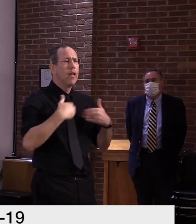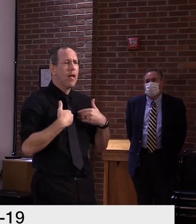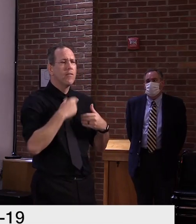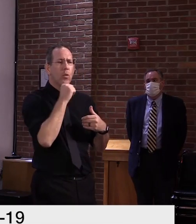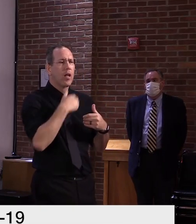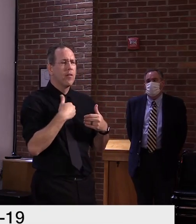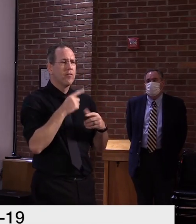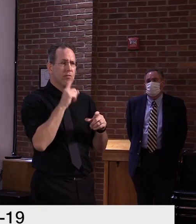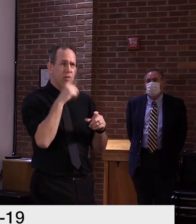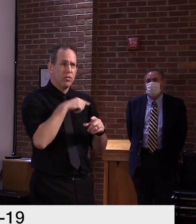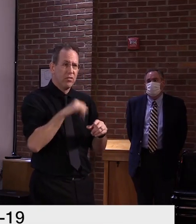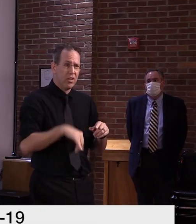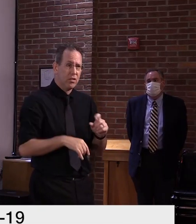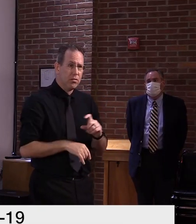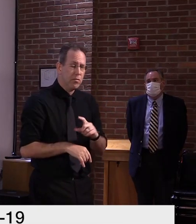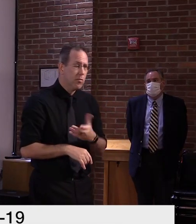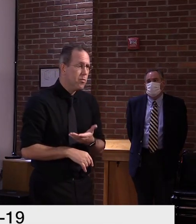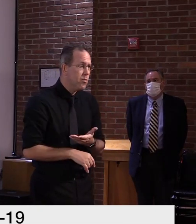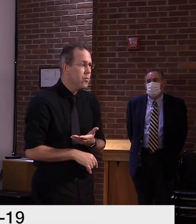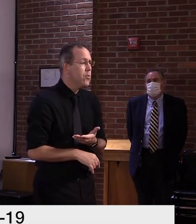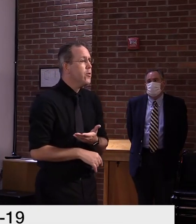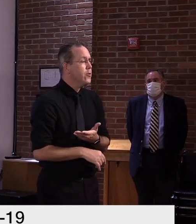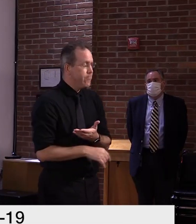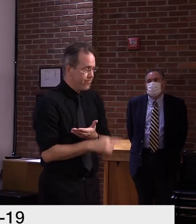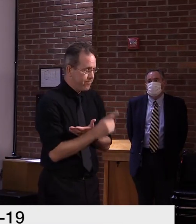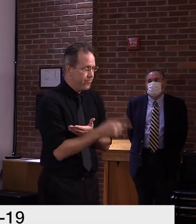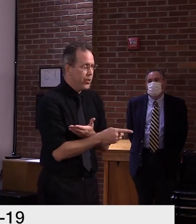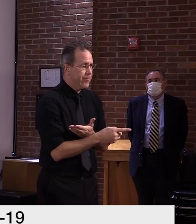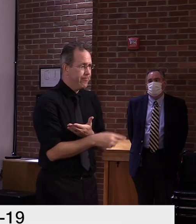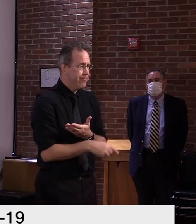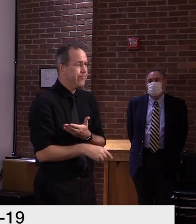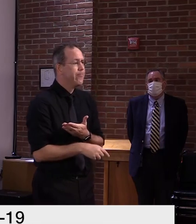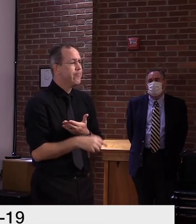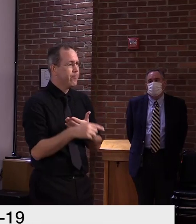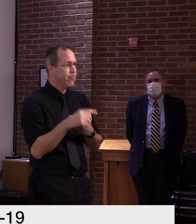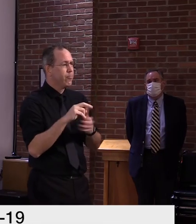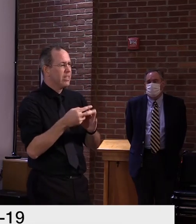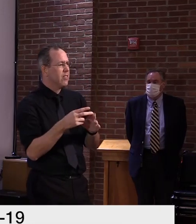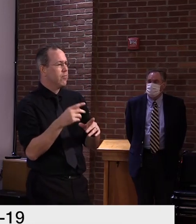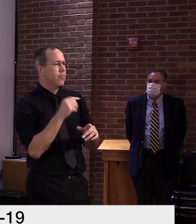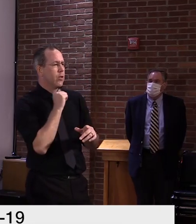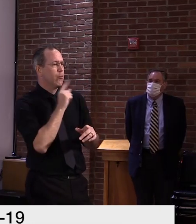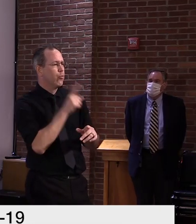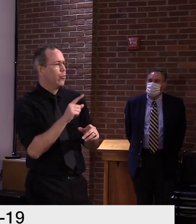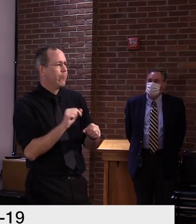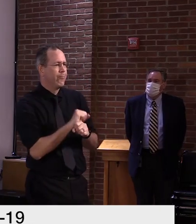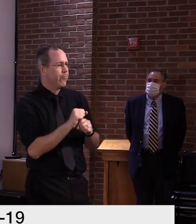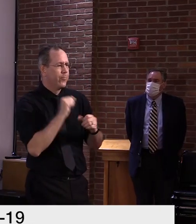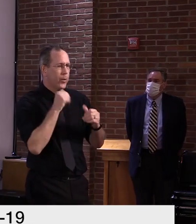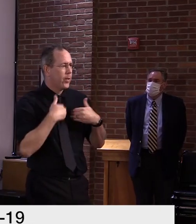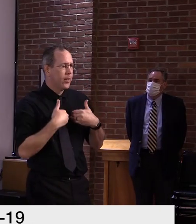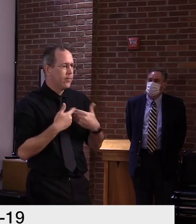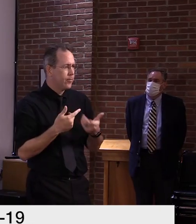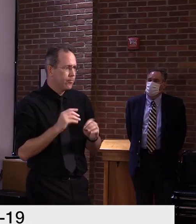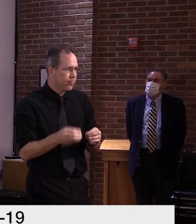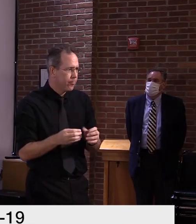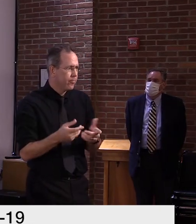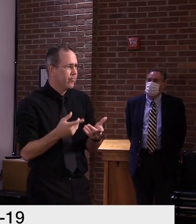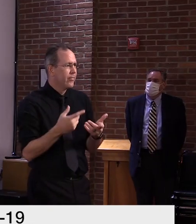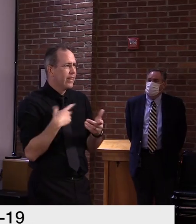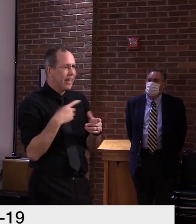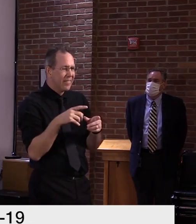timing of their PCR test? Which we don't think so, because we think they're very close in time to the antigen test. Um,